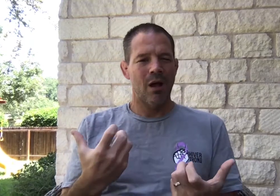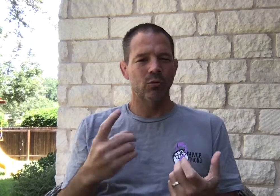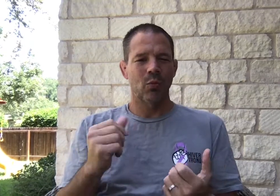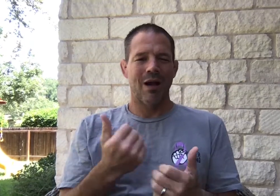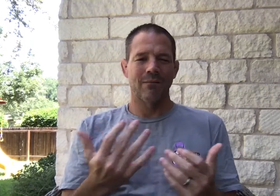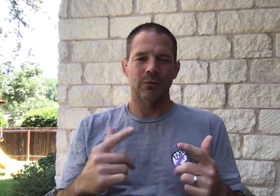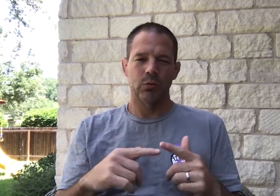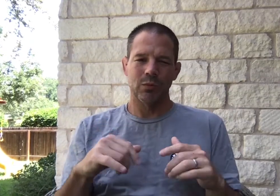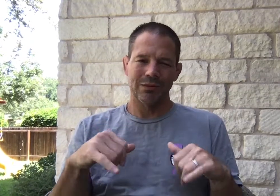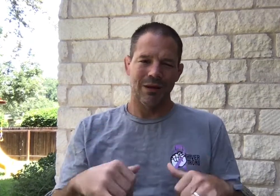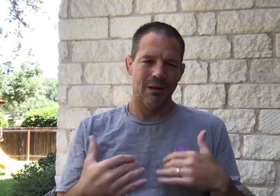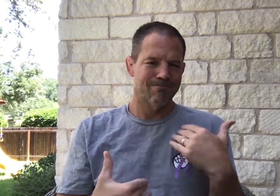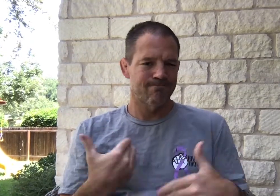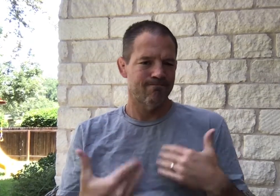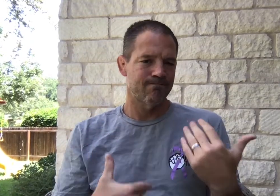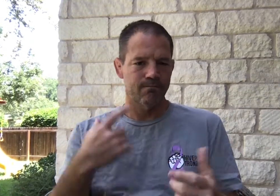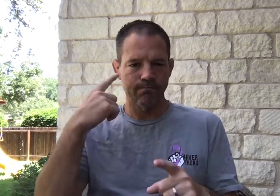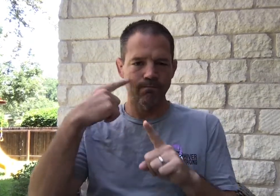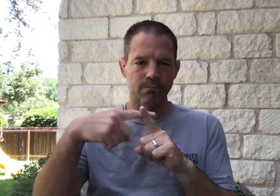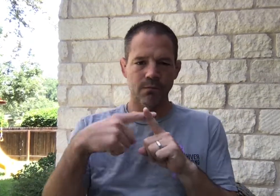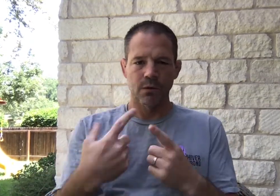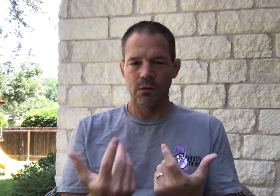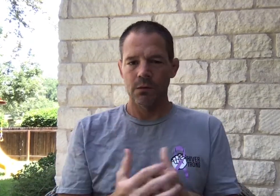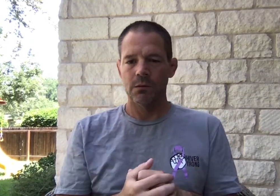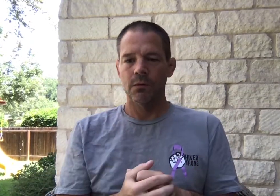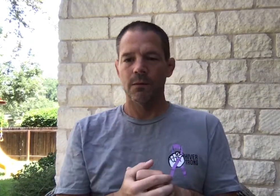I want to do everything I can to stay and be positive.